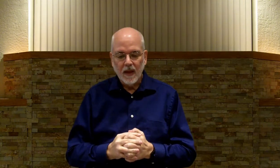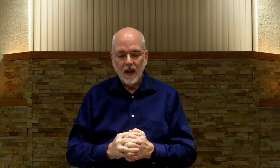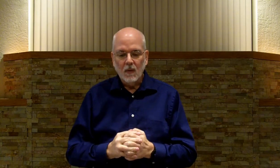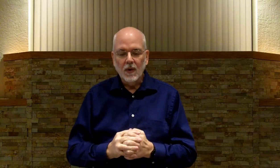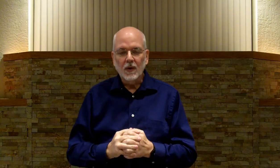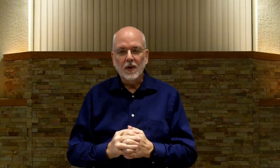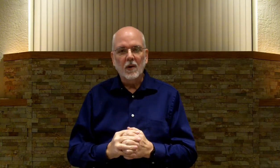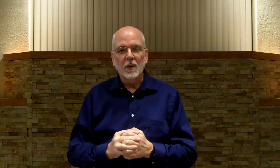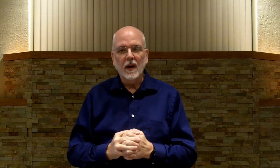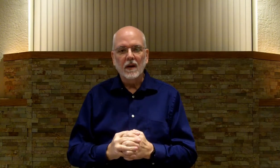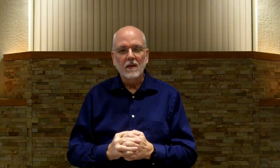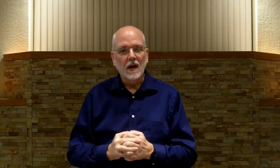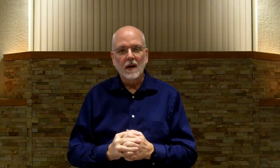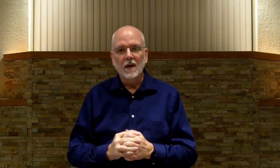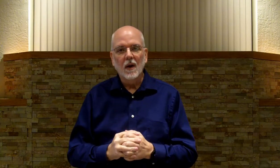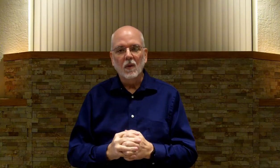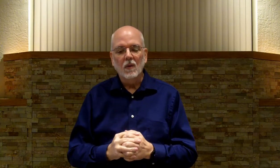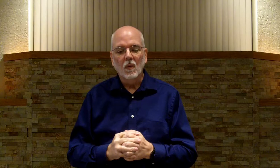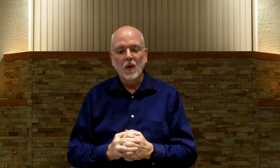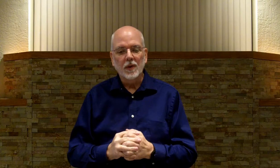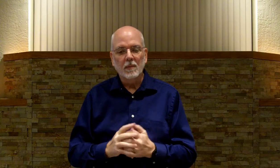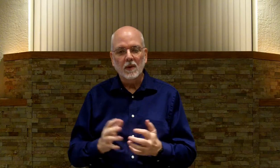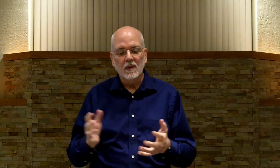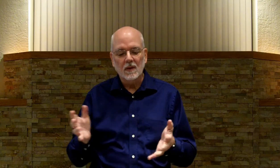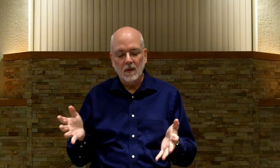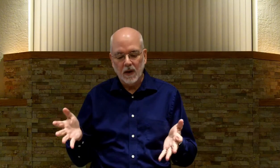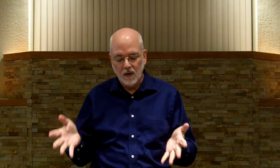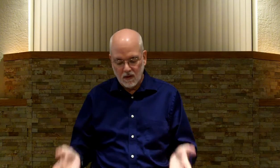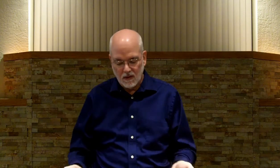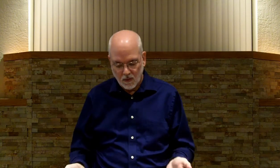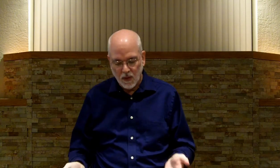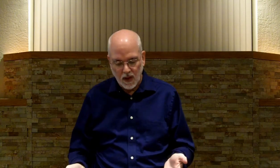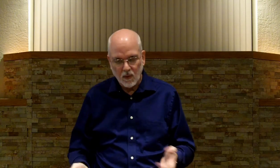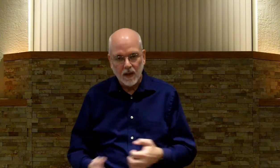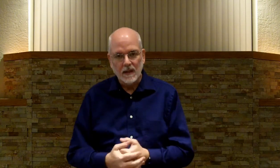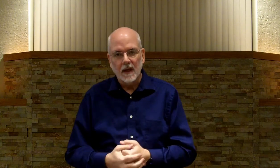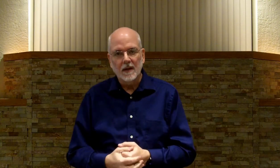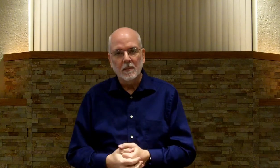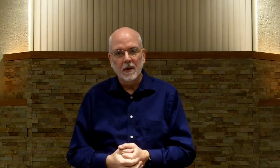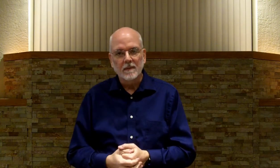When you're interpreting, you're not going to know what the person is going to be reading when they stand up here.